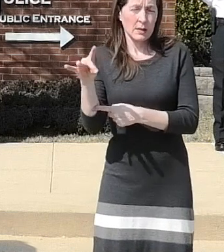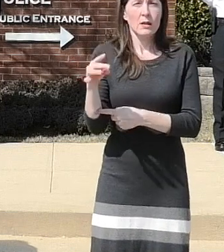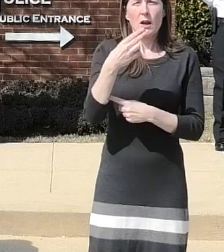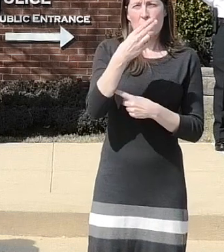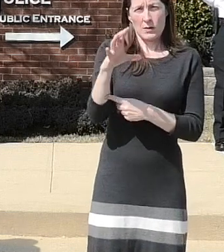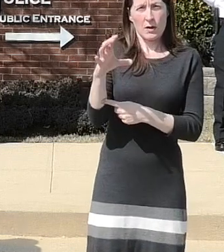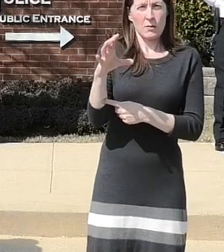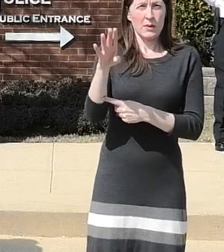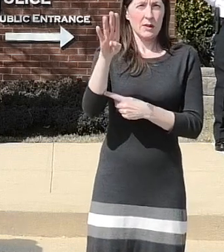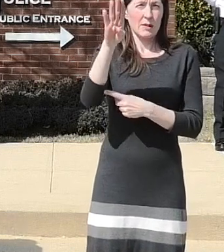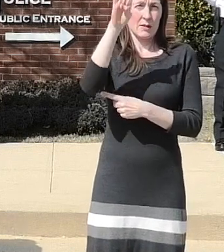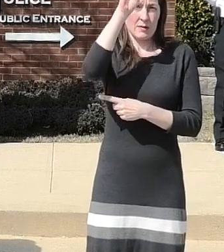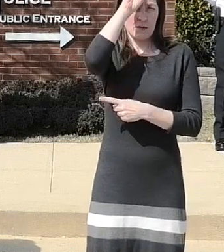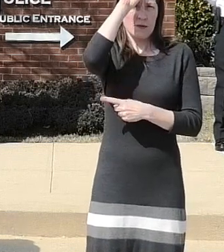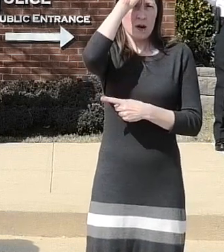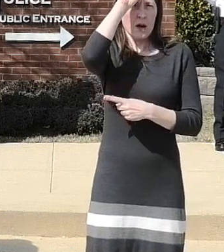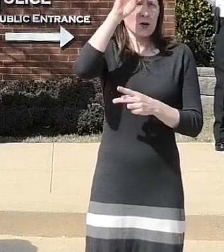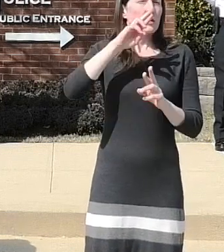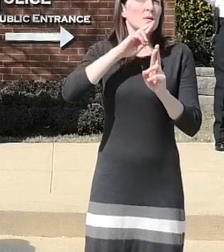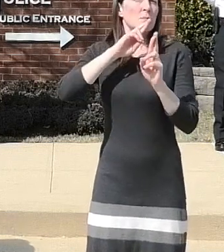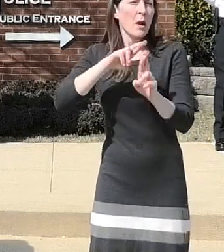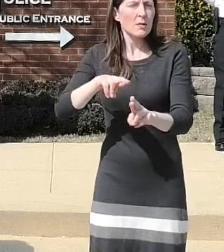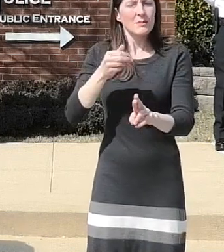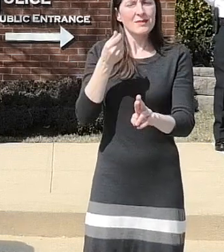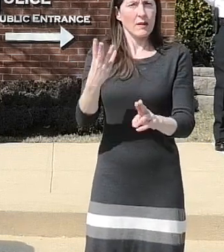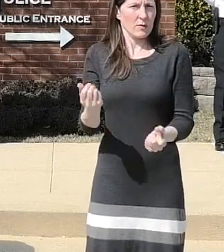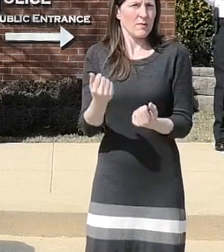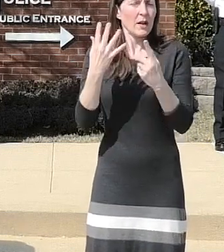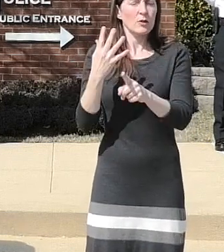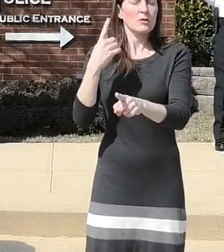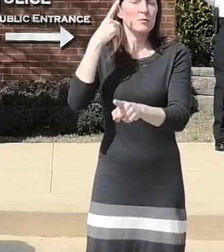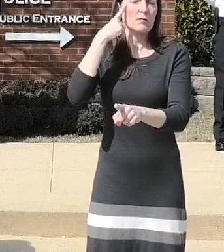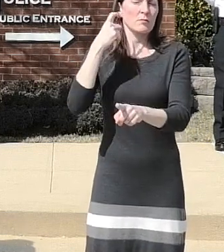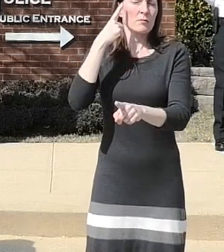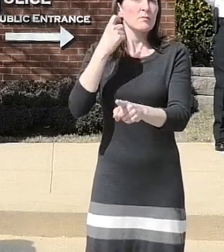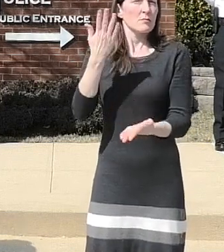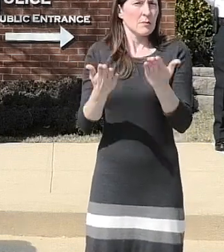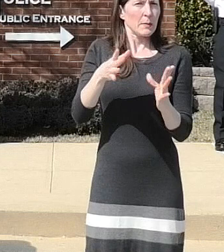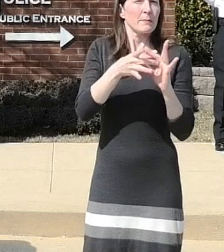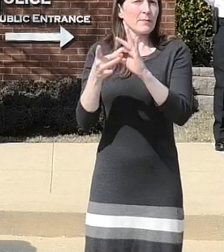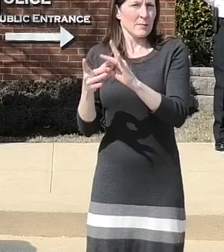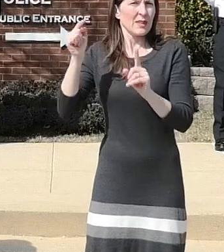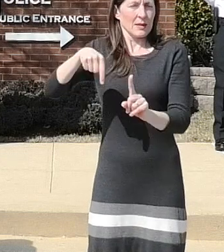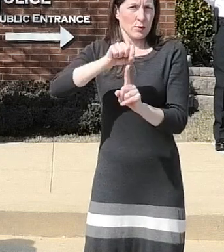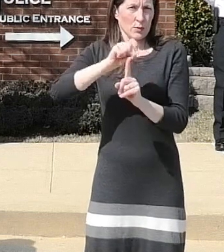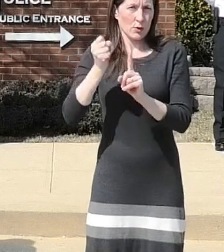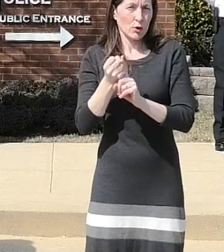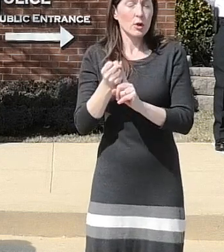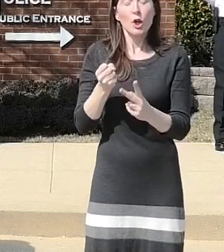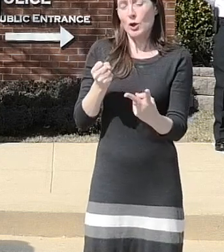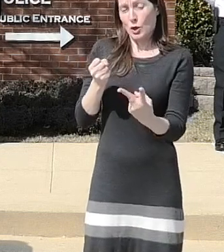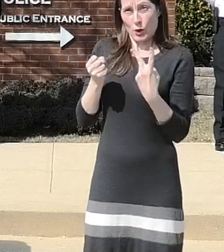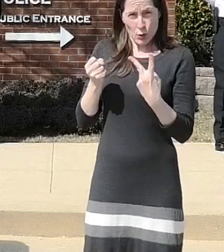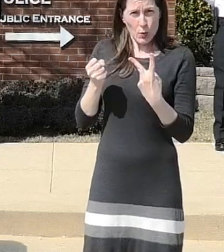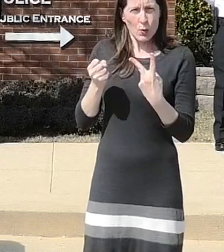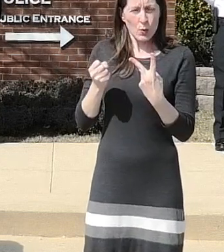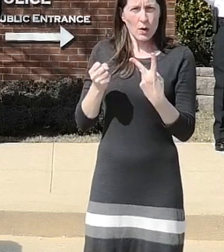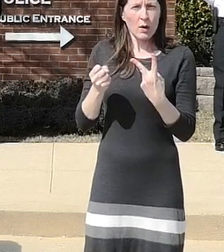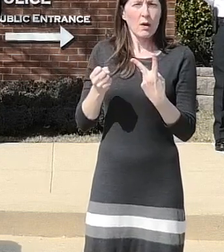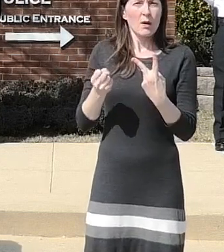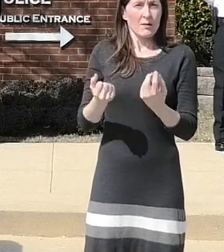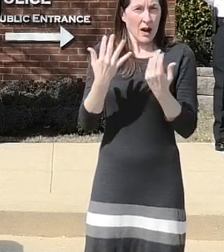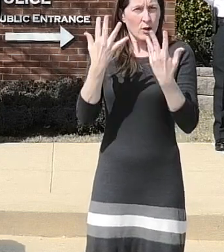responded to several suspicious fires related to this case two of these fires involving the same residents